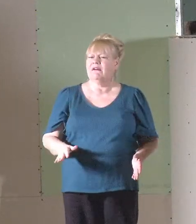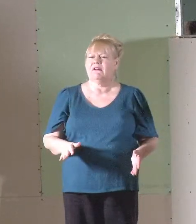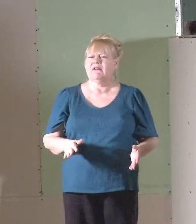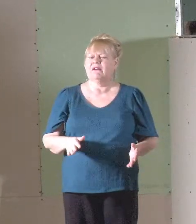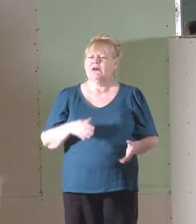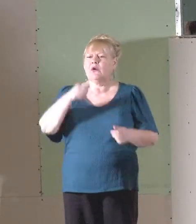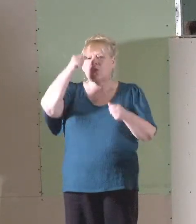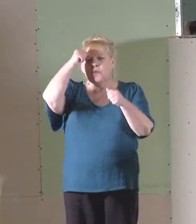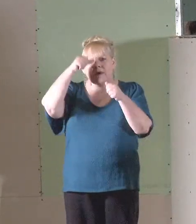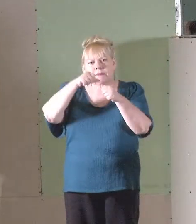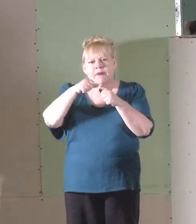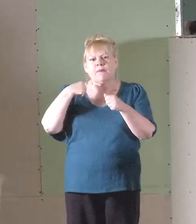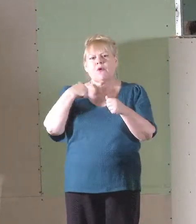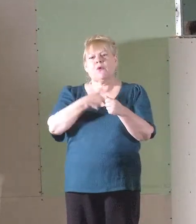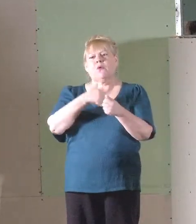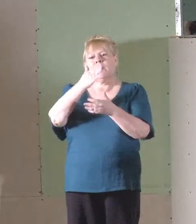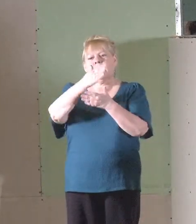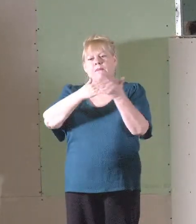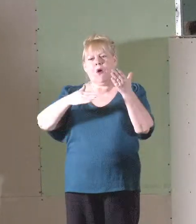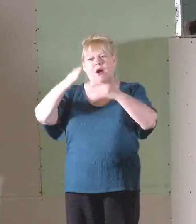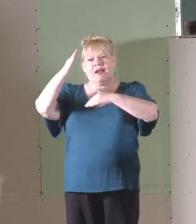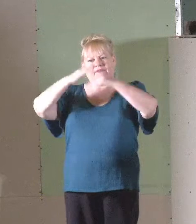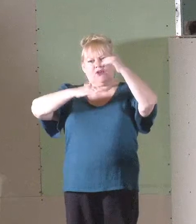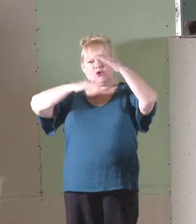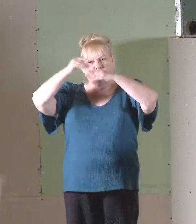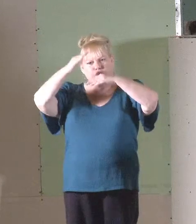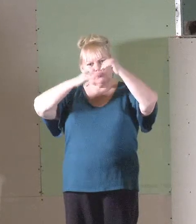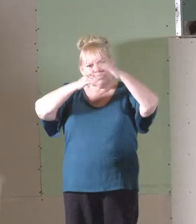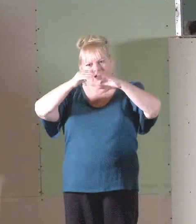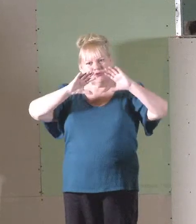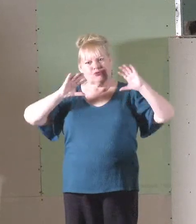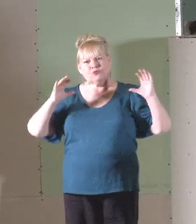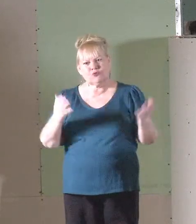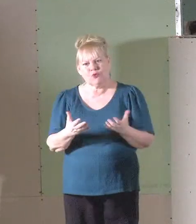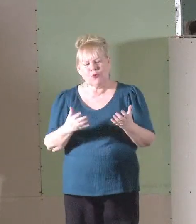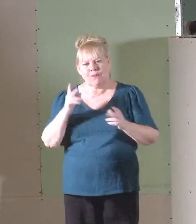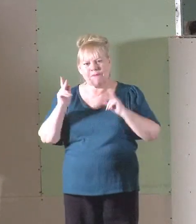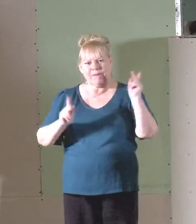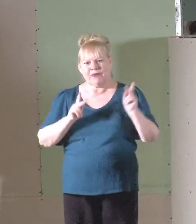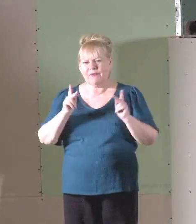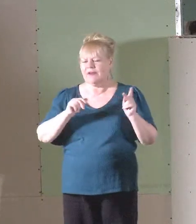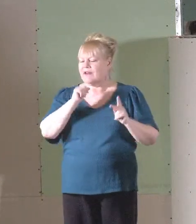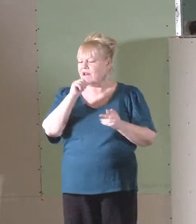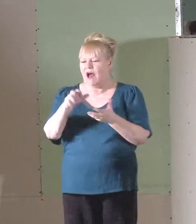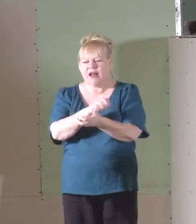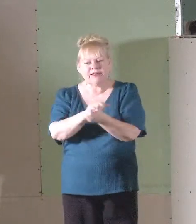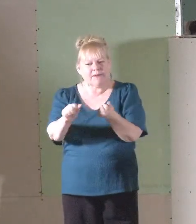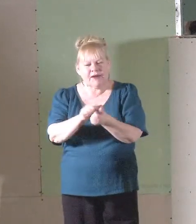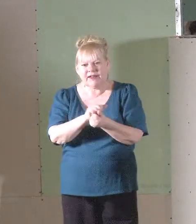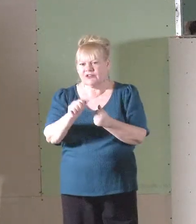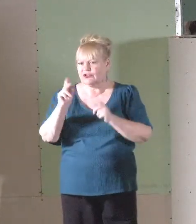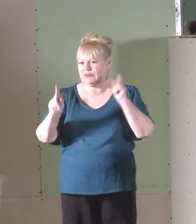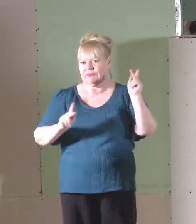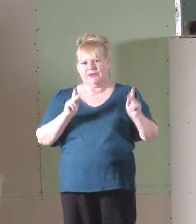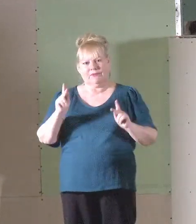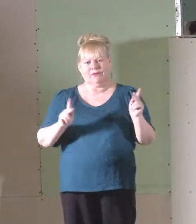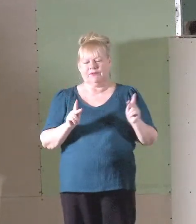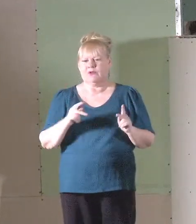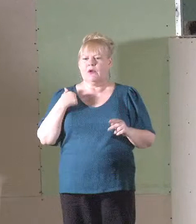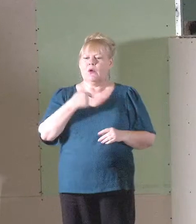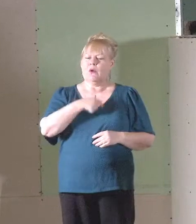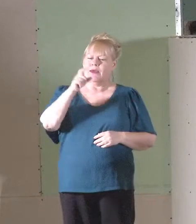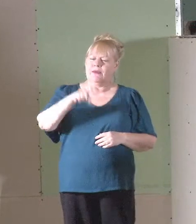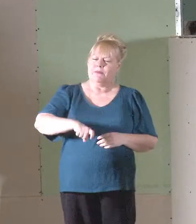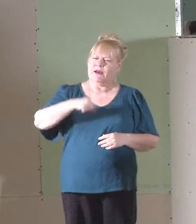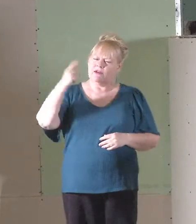Let's all remember that we're part of the construction crew, not the demolition crew. we